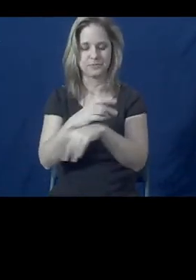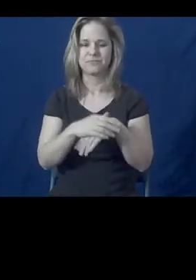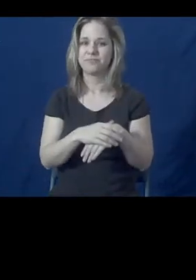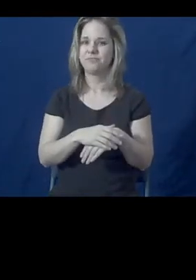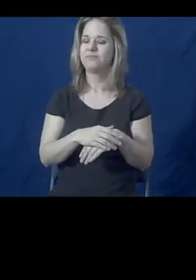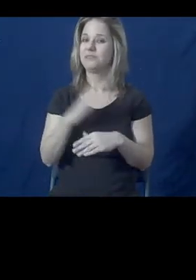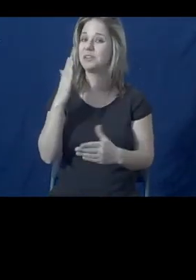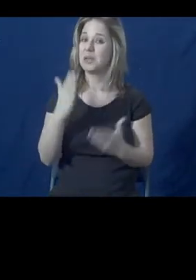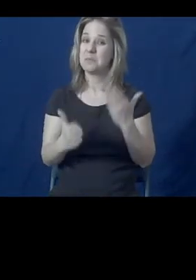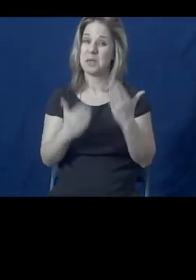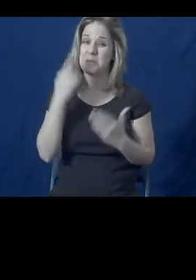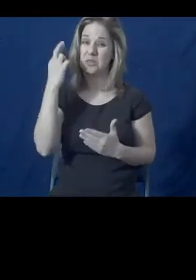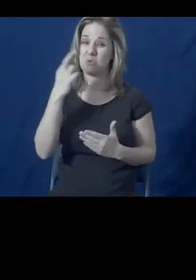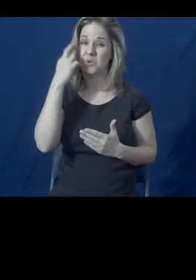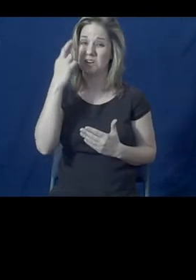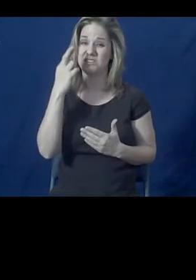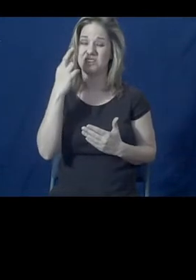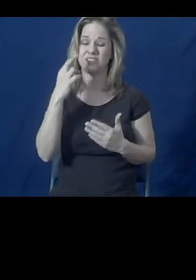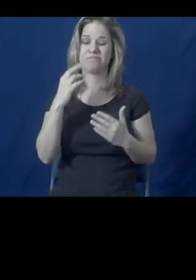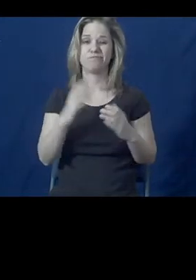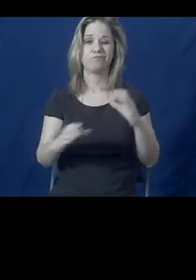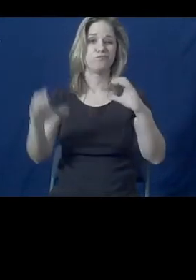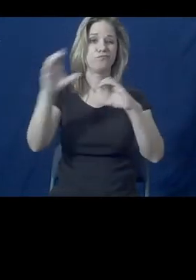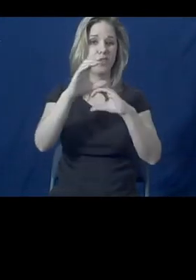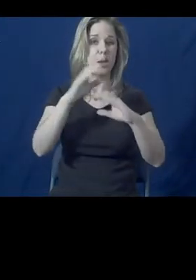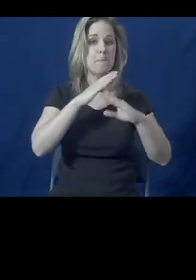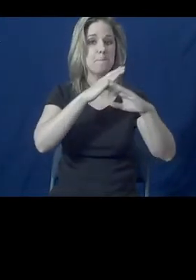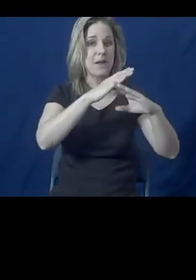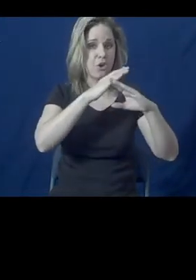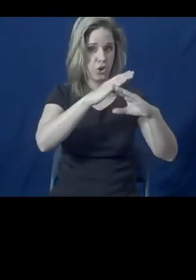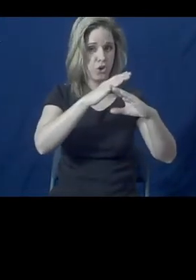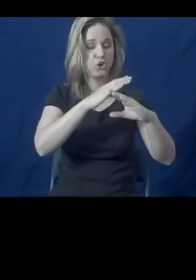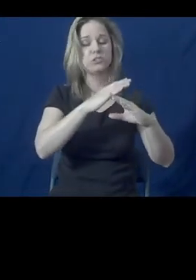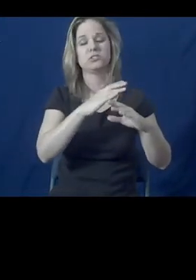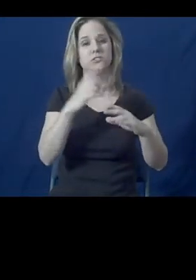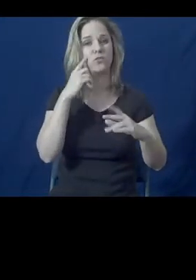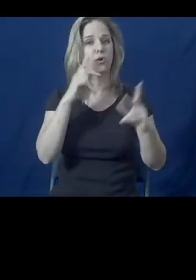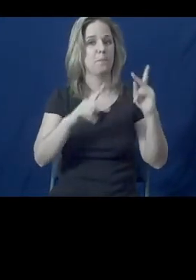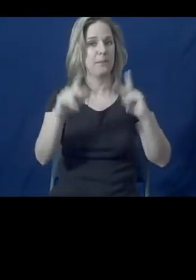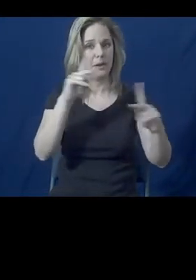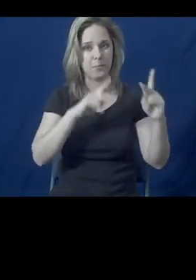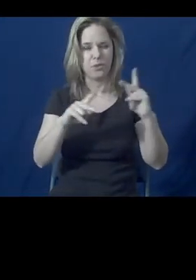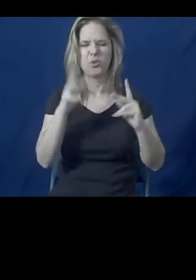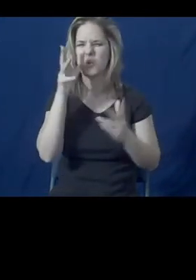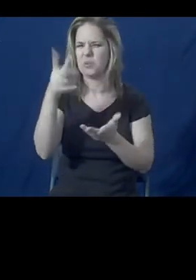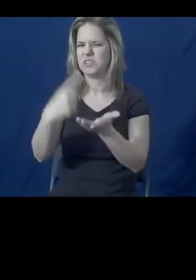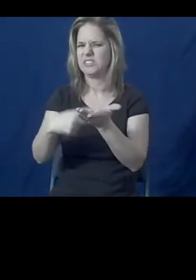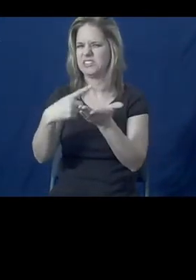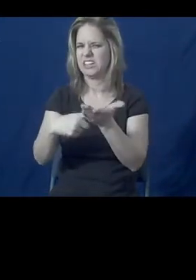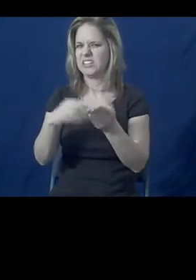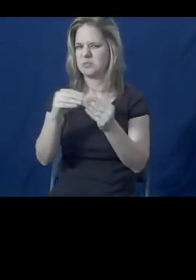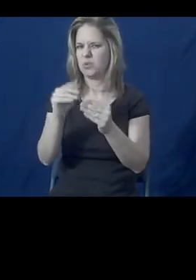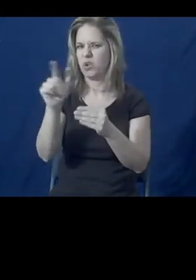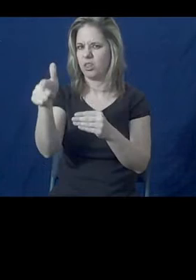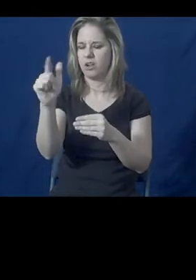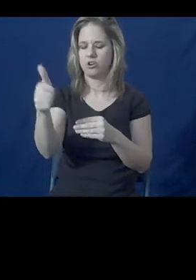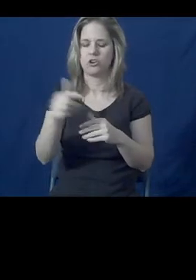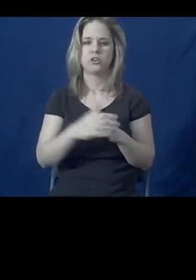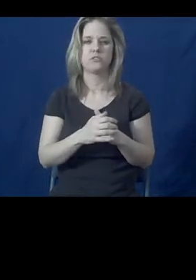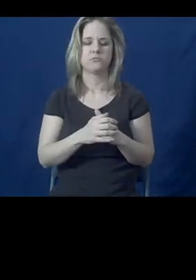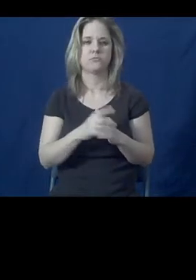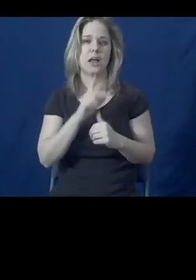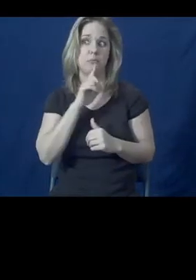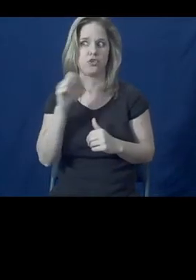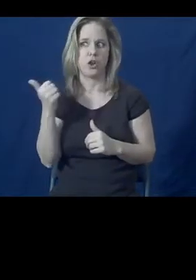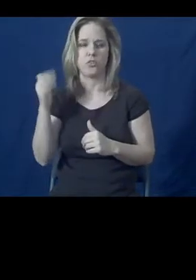may very well be due to the additional barriers facing folks with disabilities. And we'll get into some of those a little bit later,